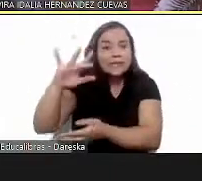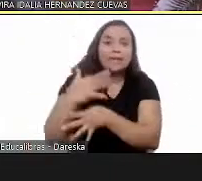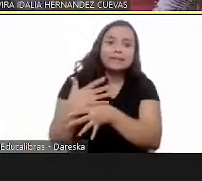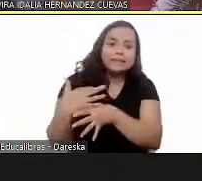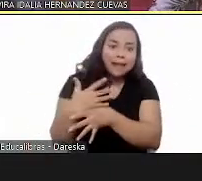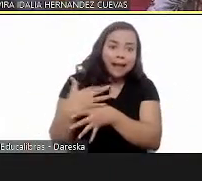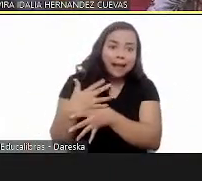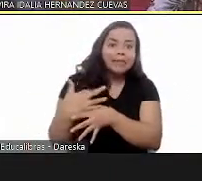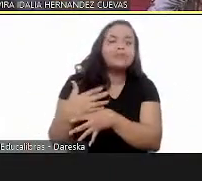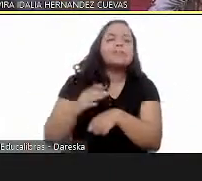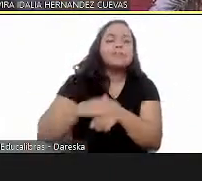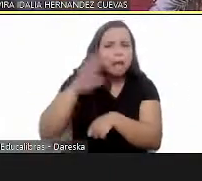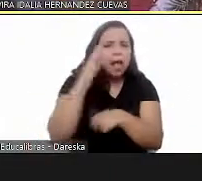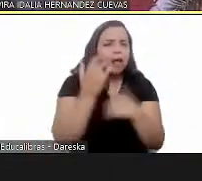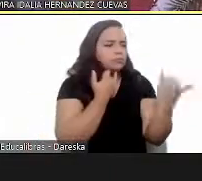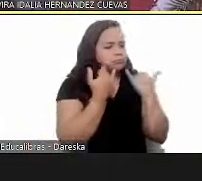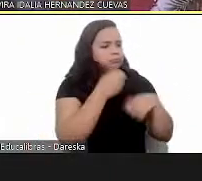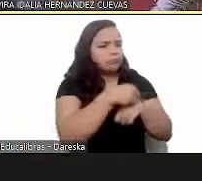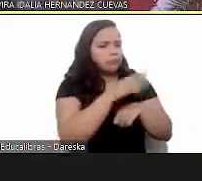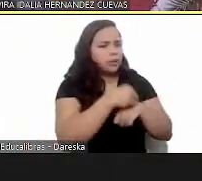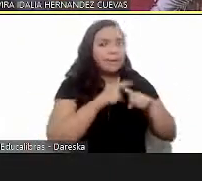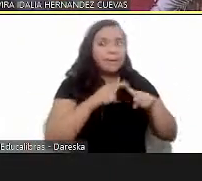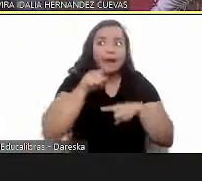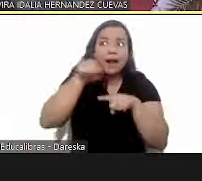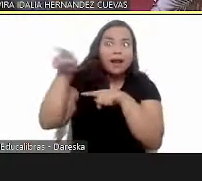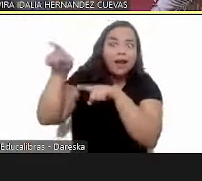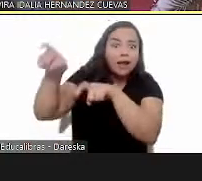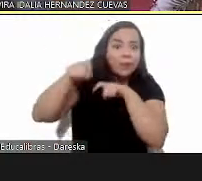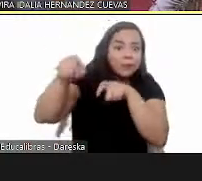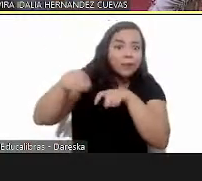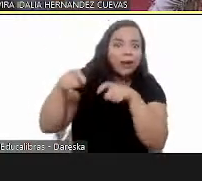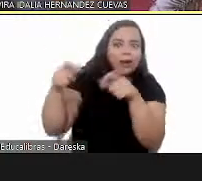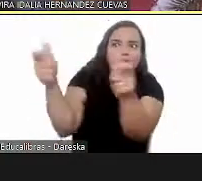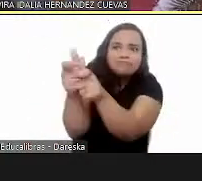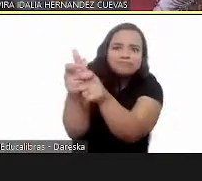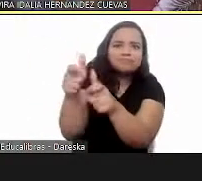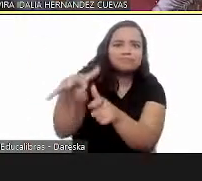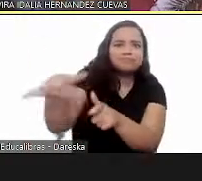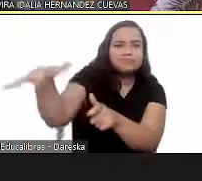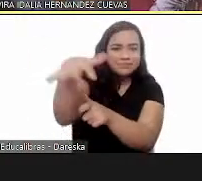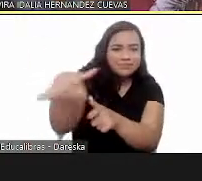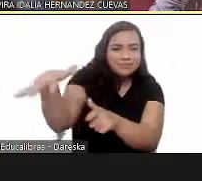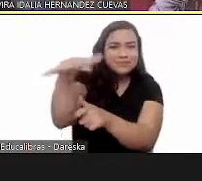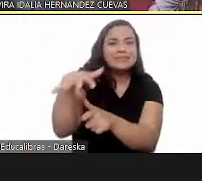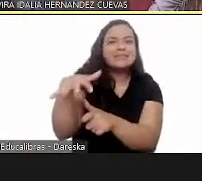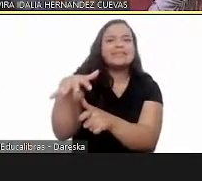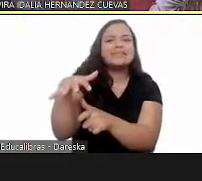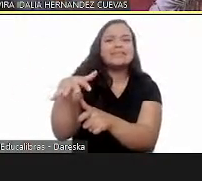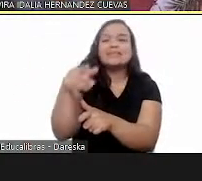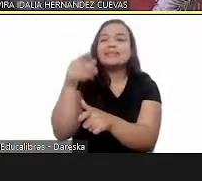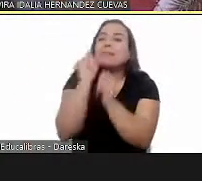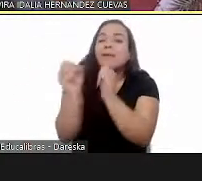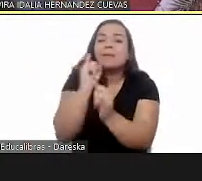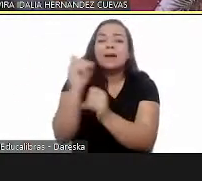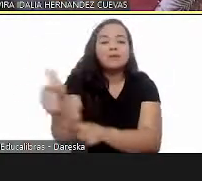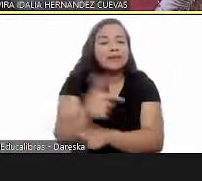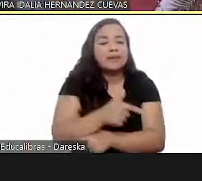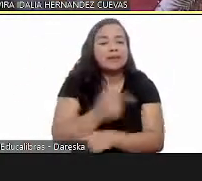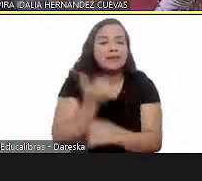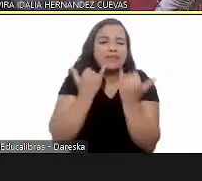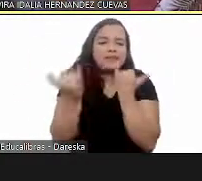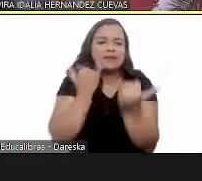towns were better the cities were better informed but in the rural areas the small villages and whether they're endemic or not